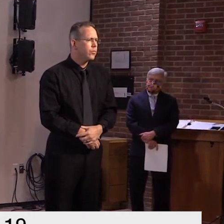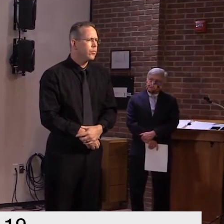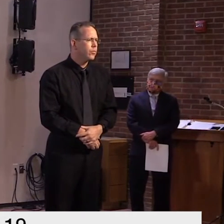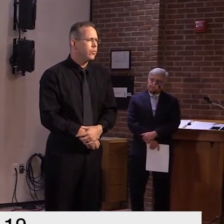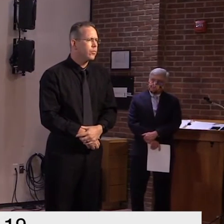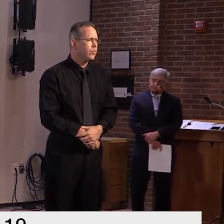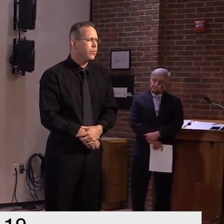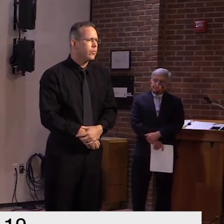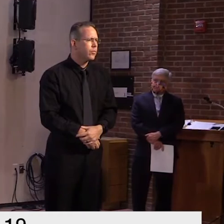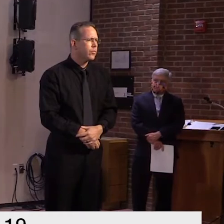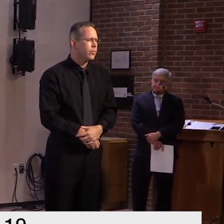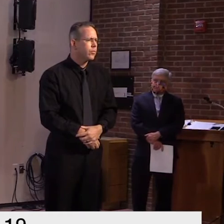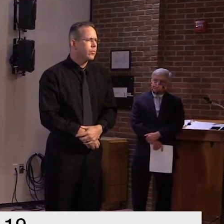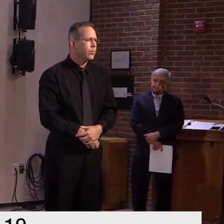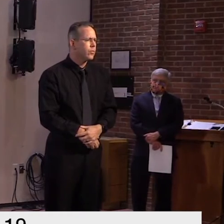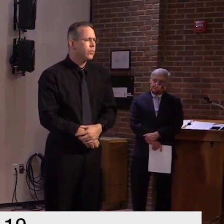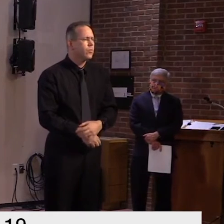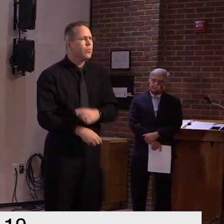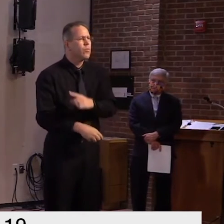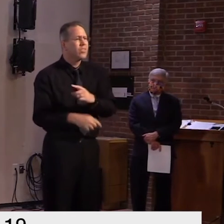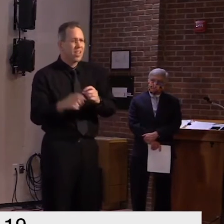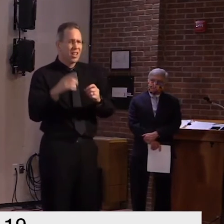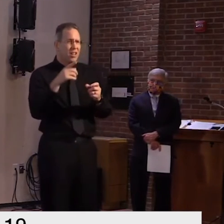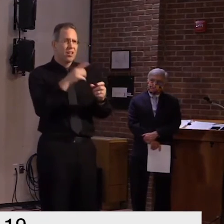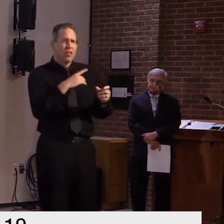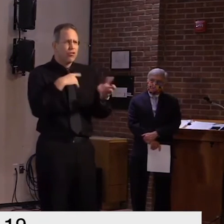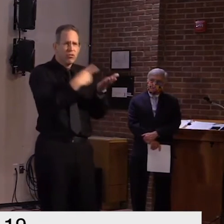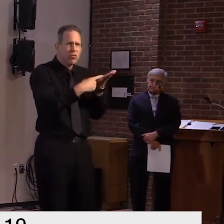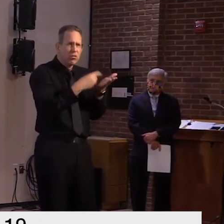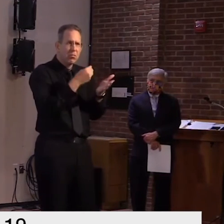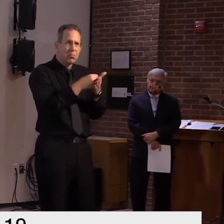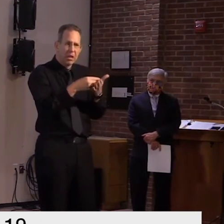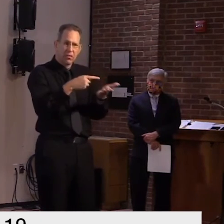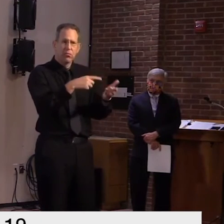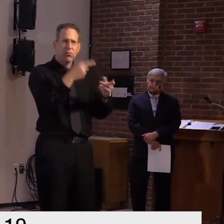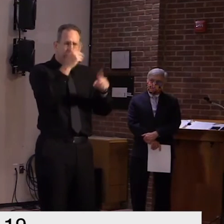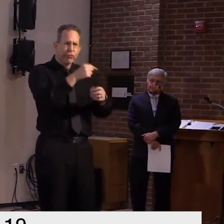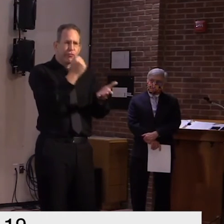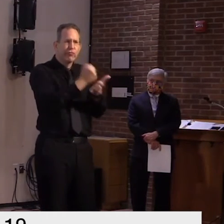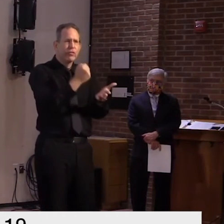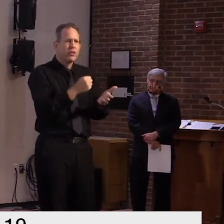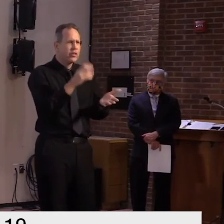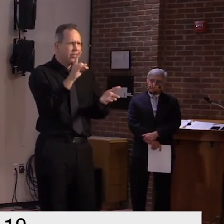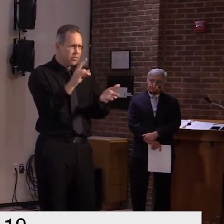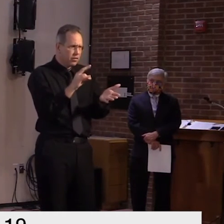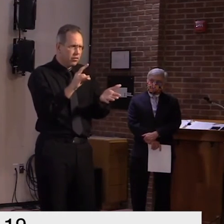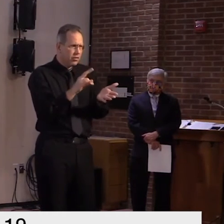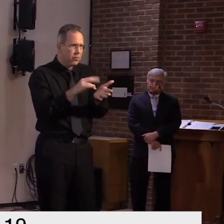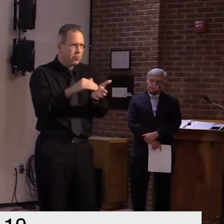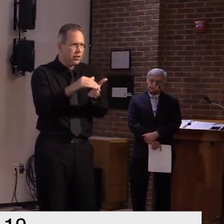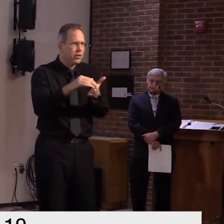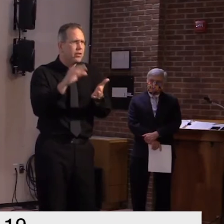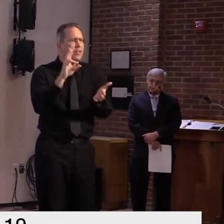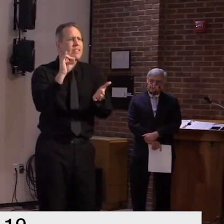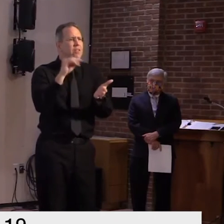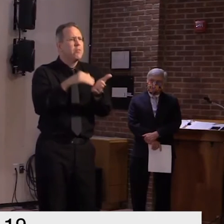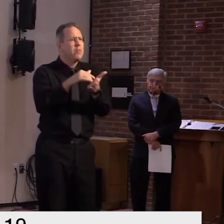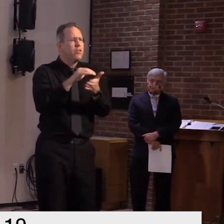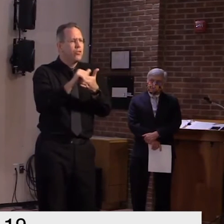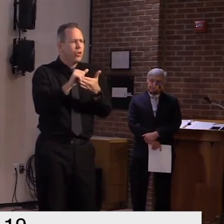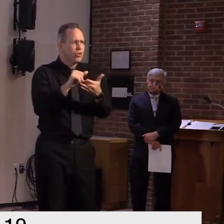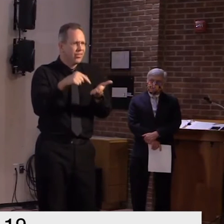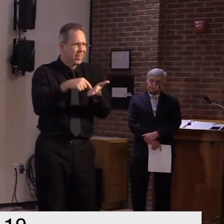into all yeah we haven't seen um it was a the initial uh package they passed last week s-350